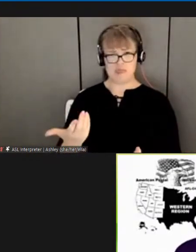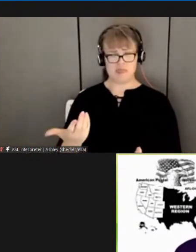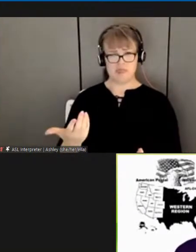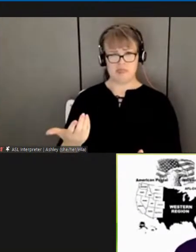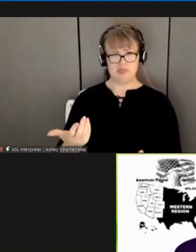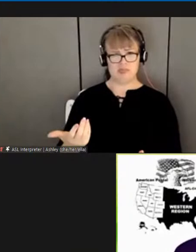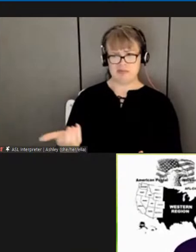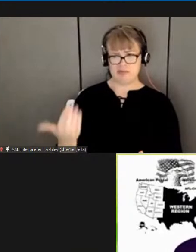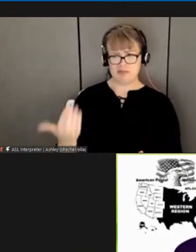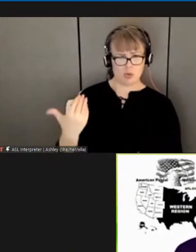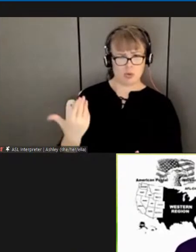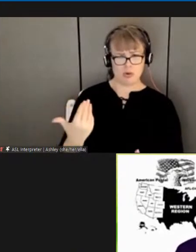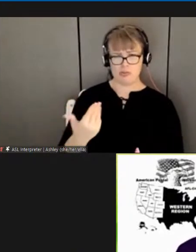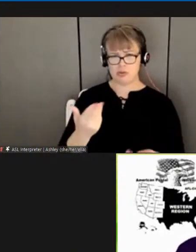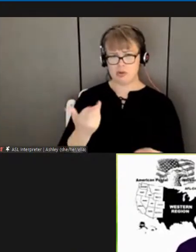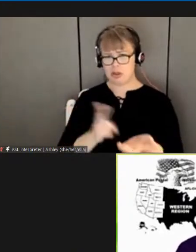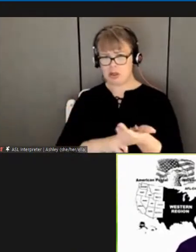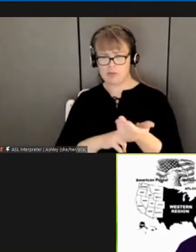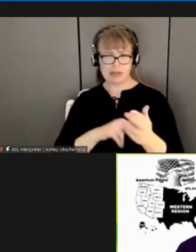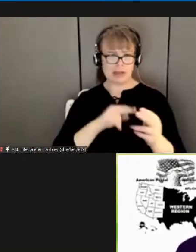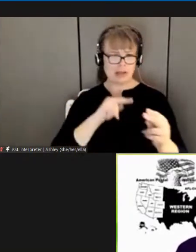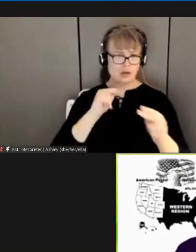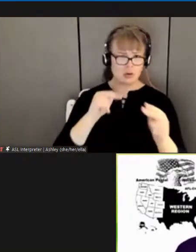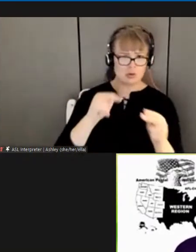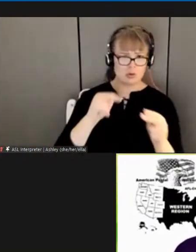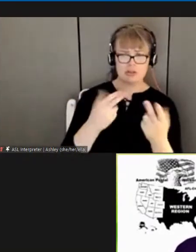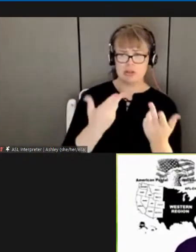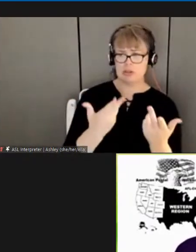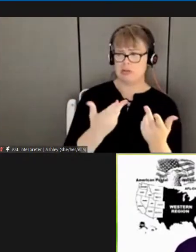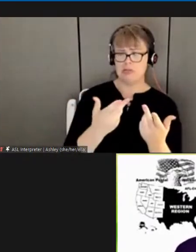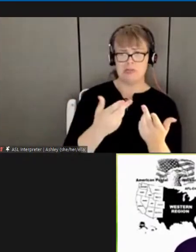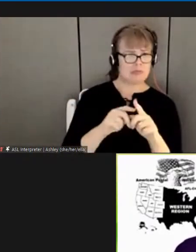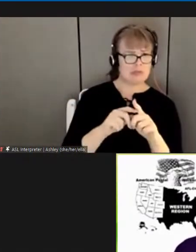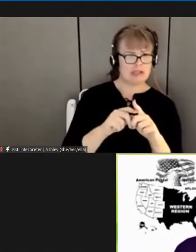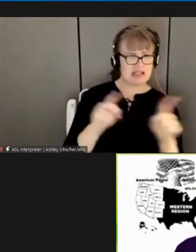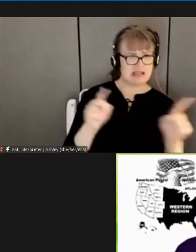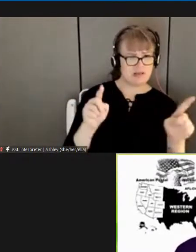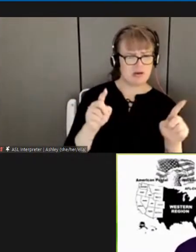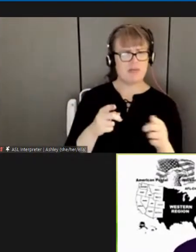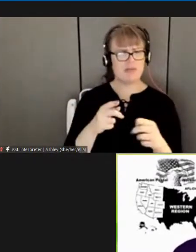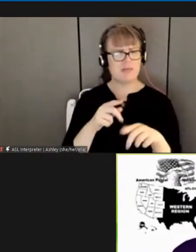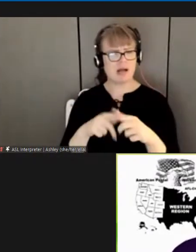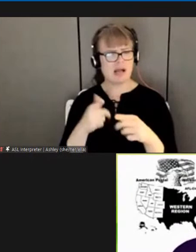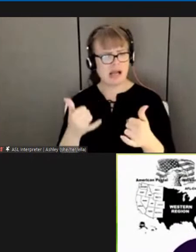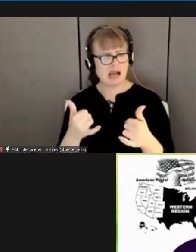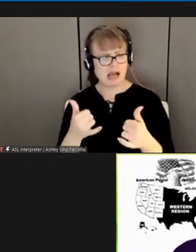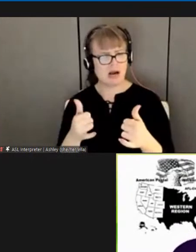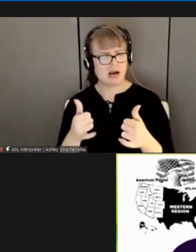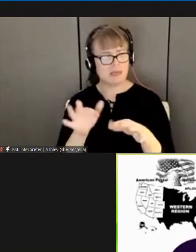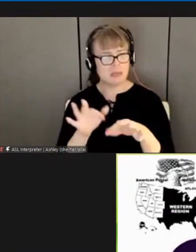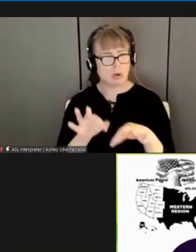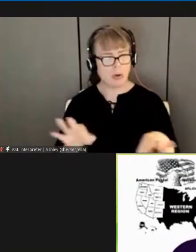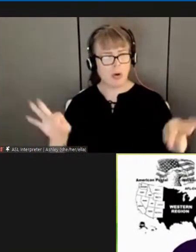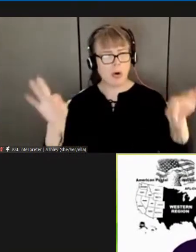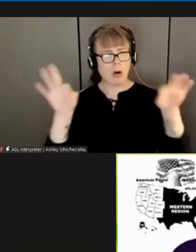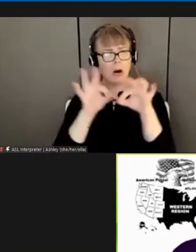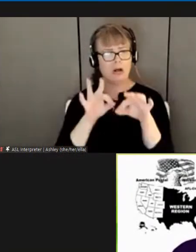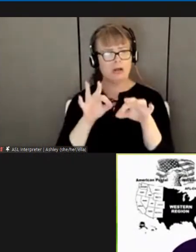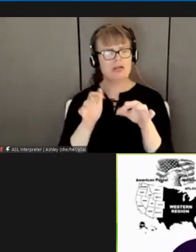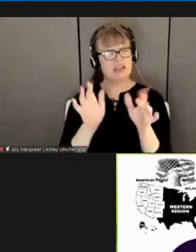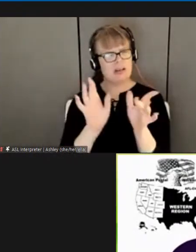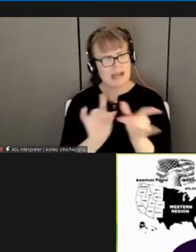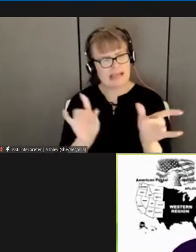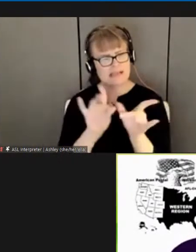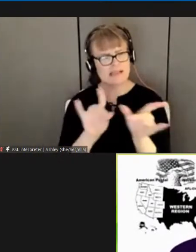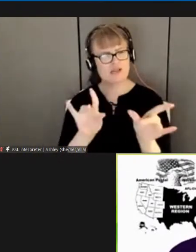negotiations well that's incumbent upon you those of you that listen today to spread the word to spread the word that we need solidarity